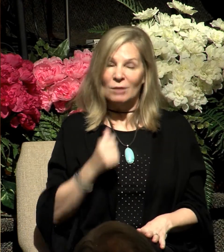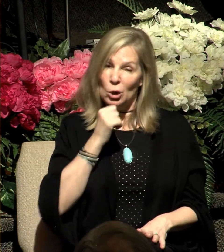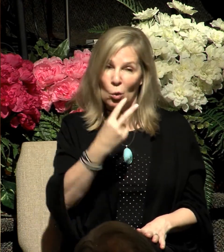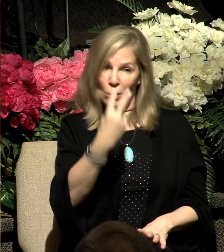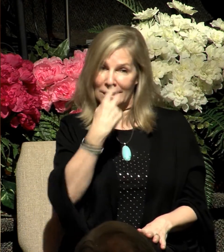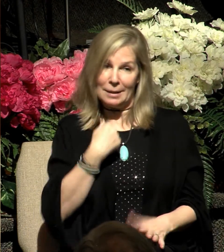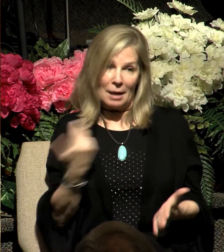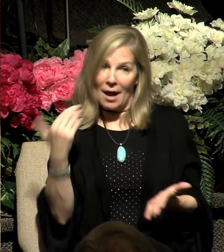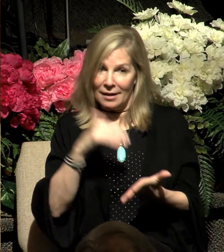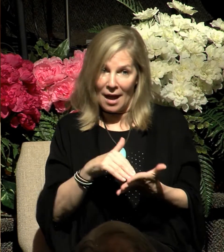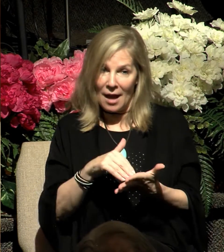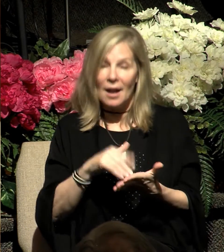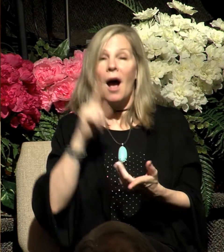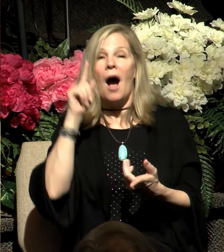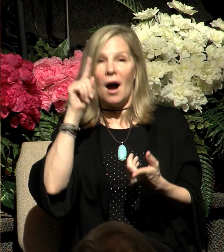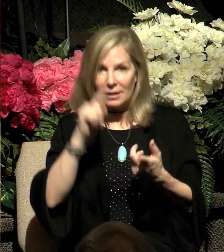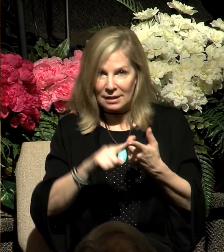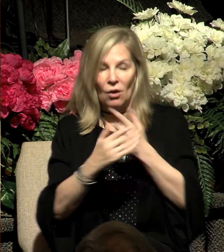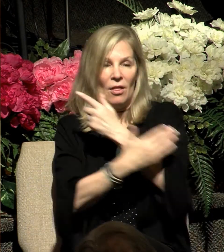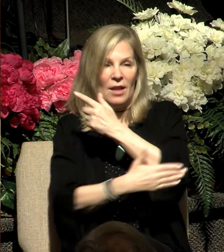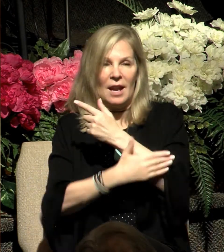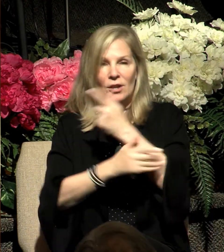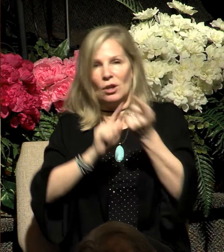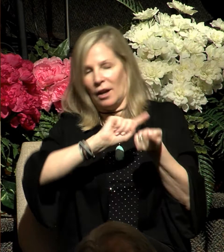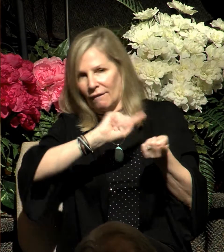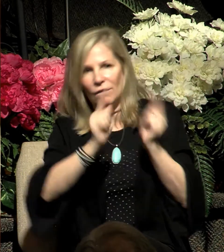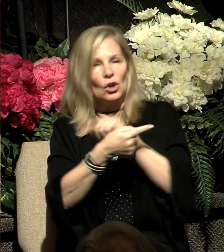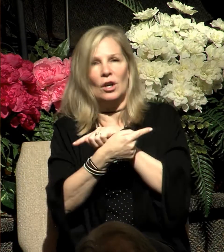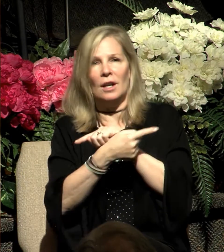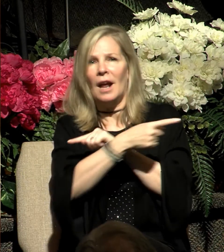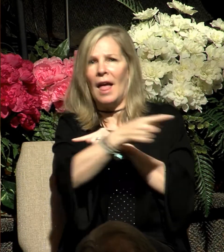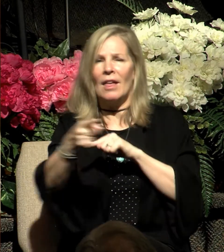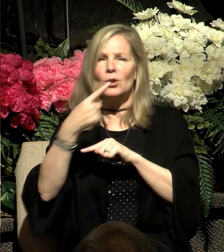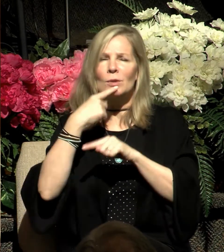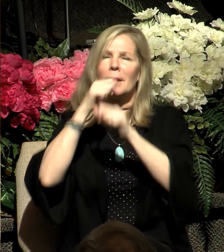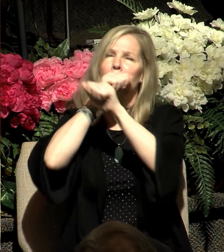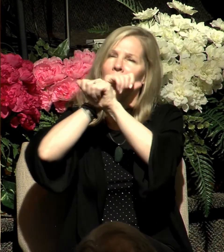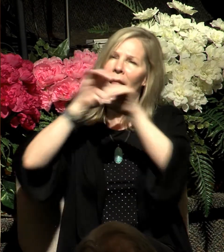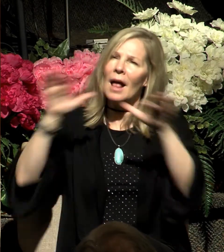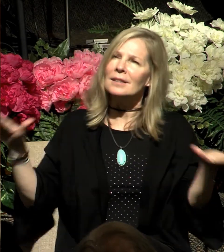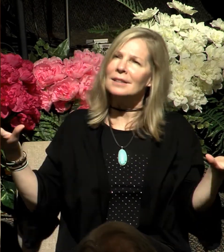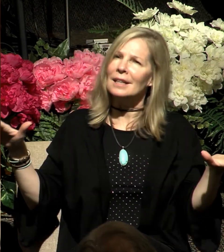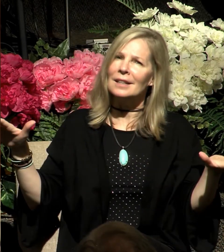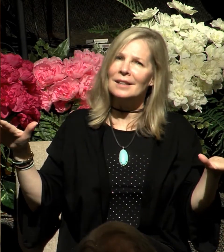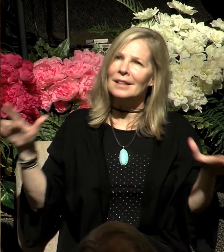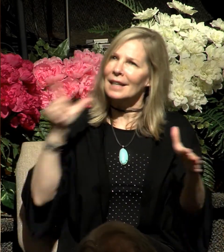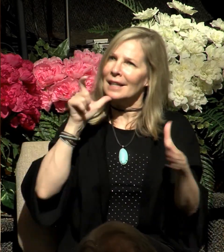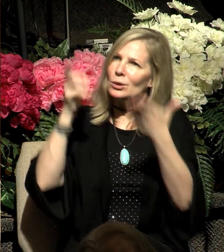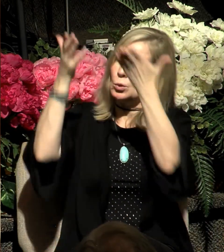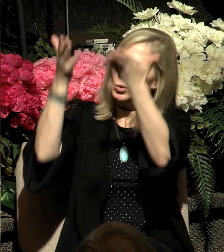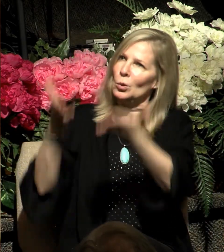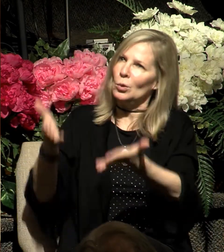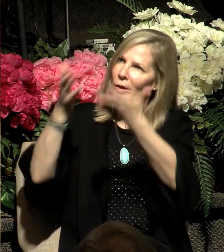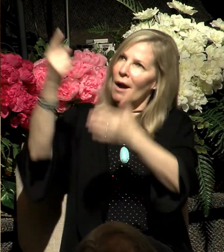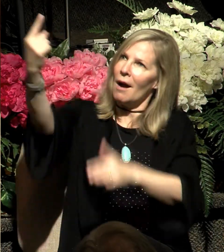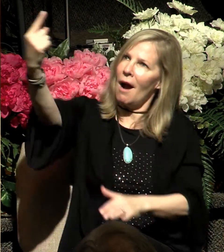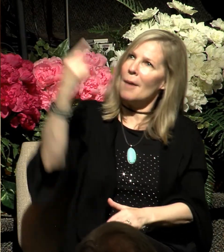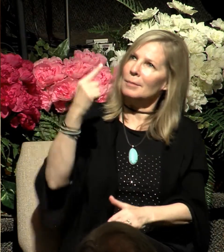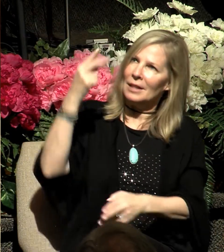the nations converted, and you say, blessed is the one who comes in the name of the Lord. That's him as he returns. Listen, the long history